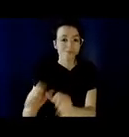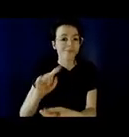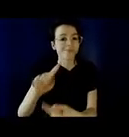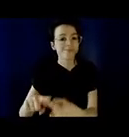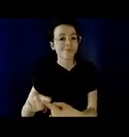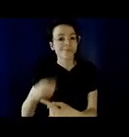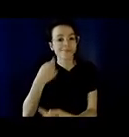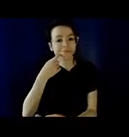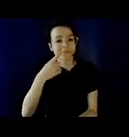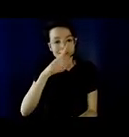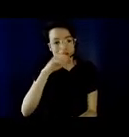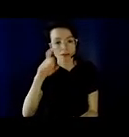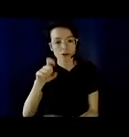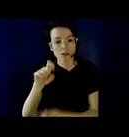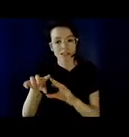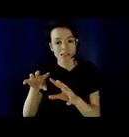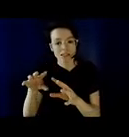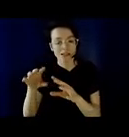session.